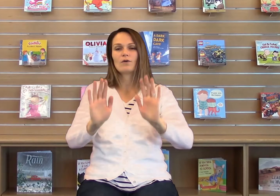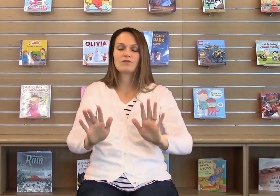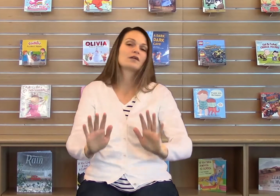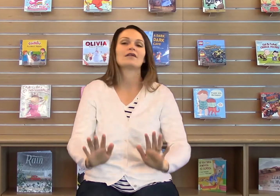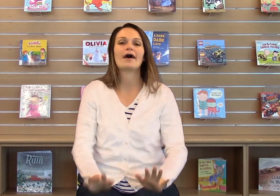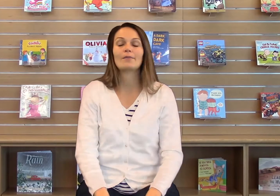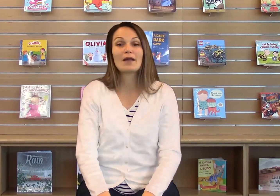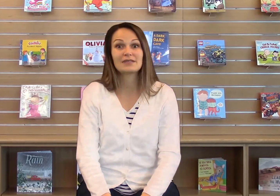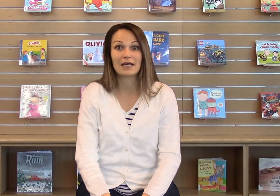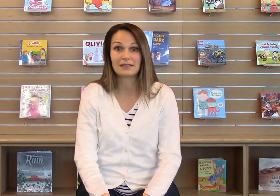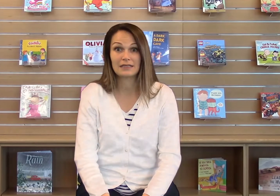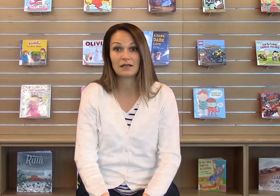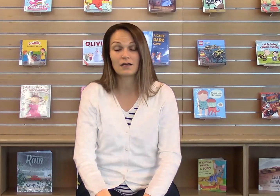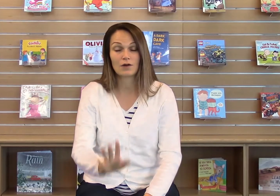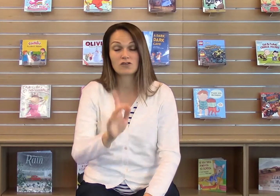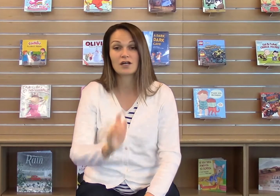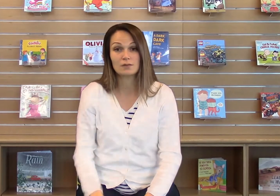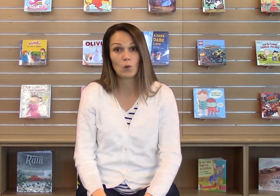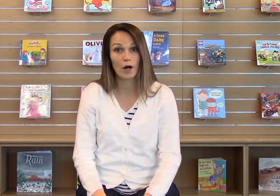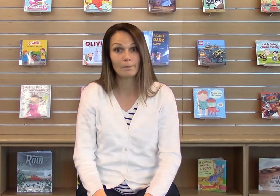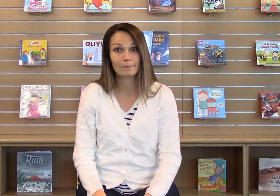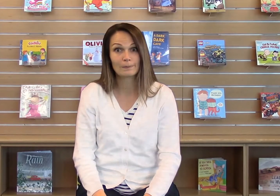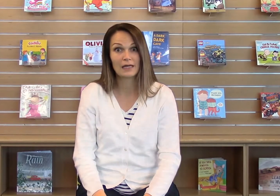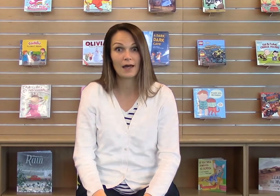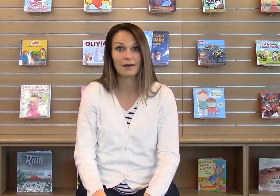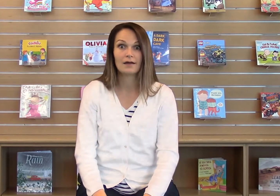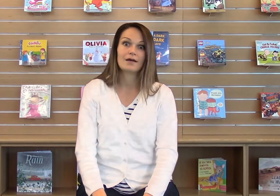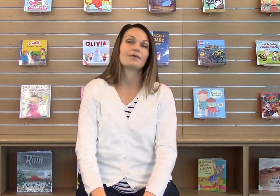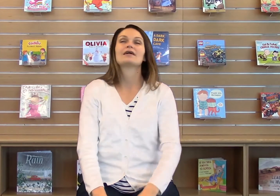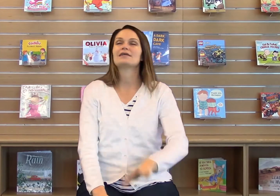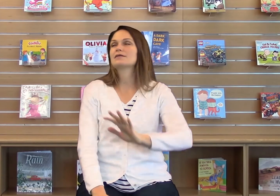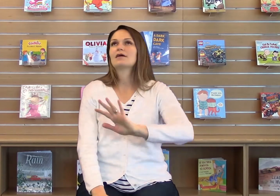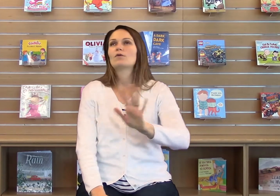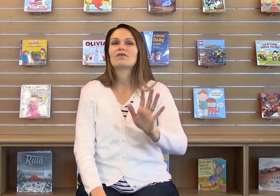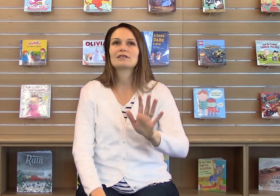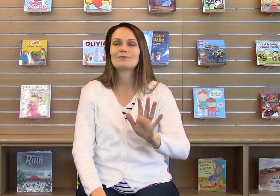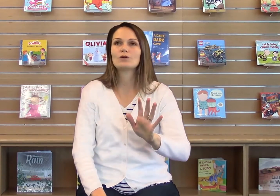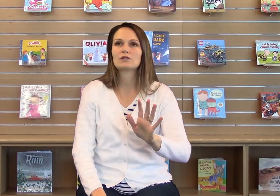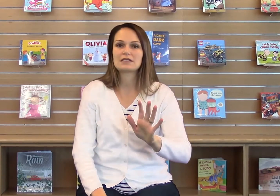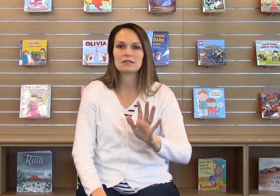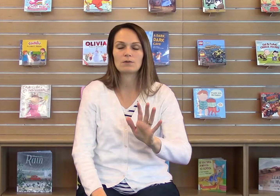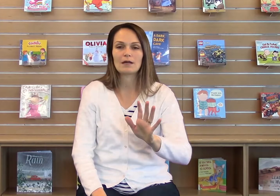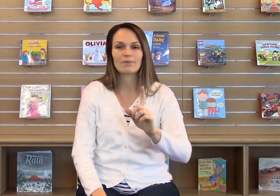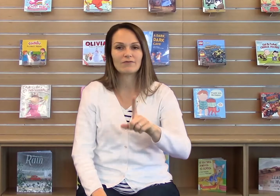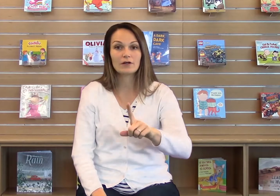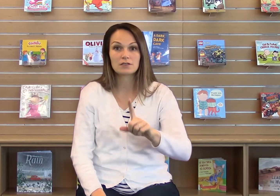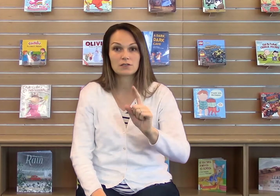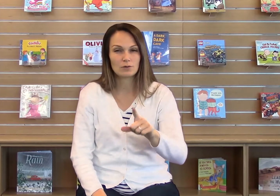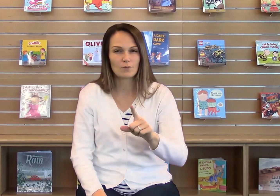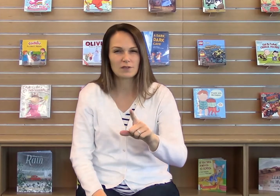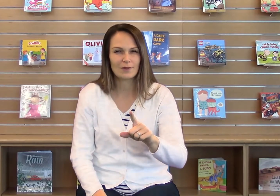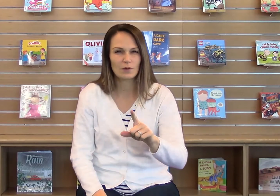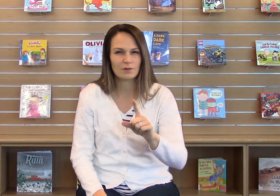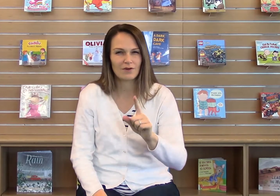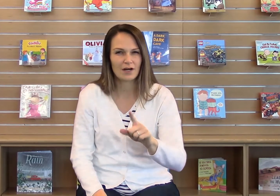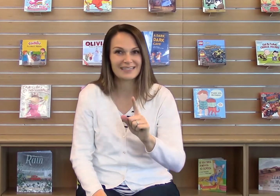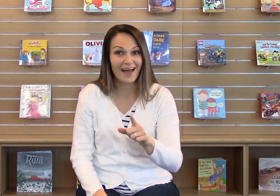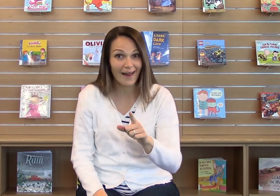We've done a lot of baby signs lately. You ready to try some more? Okay, because we've got some good ones this week. First, do you remember some of the ones we've already done?